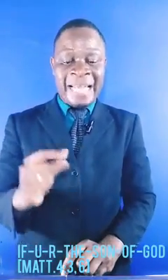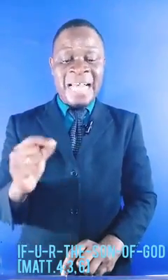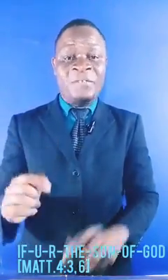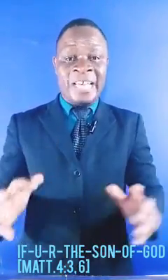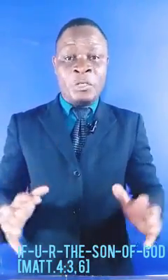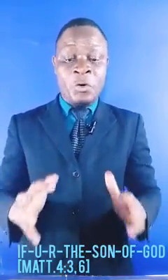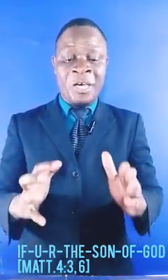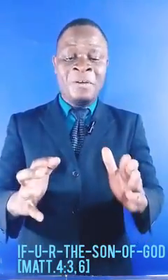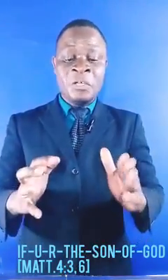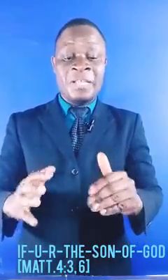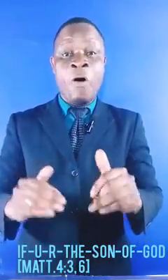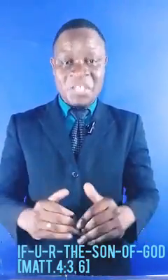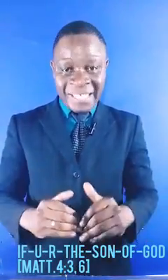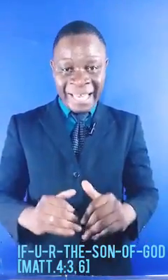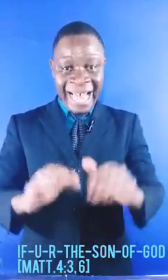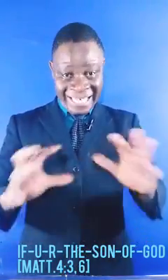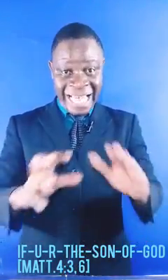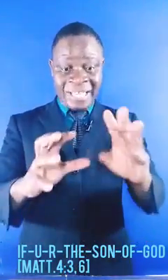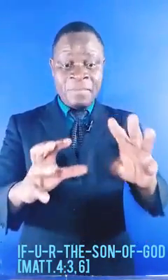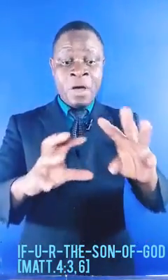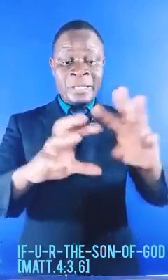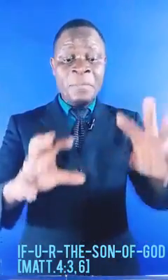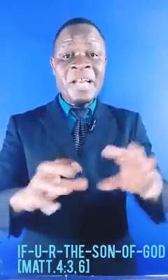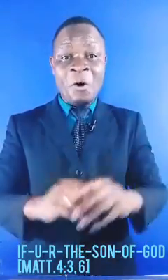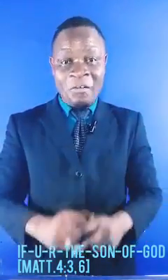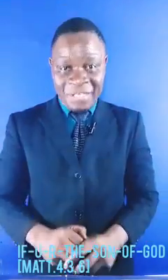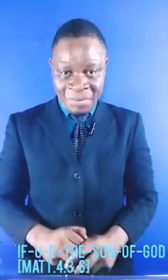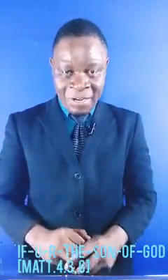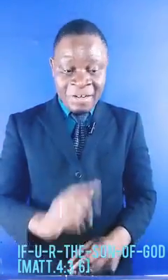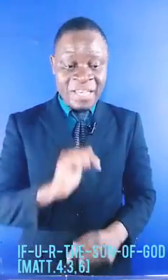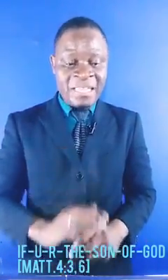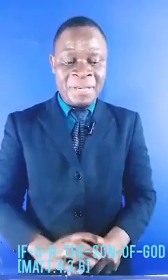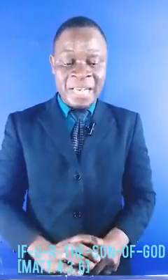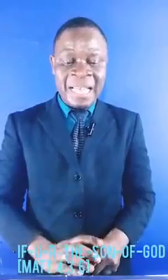that is after he took him to the holy city, and set him on the pinnacle of the temple. Verse number 6,